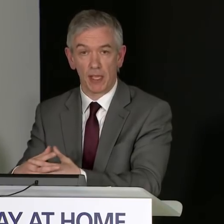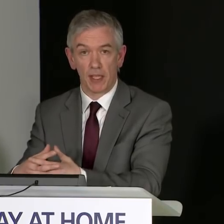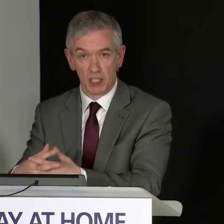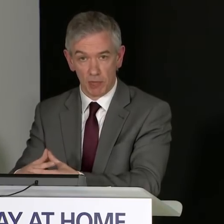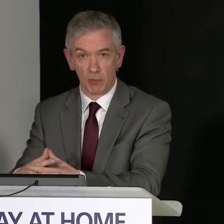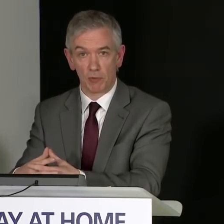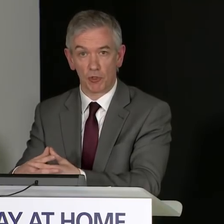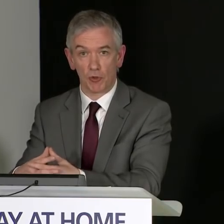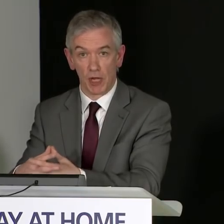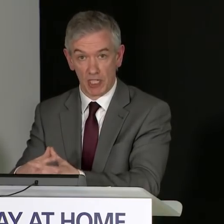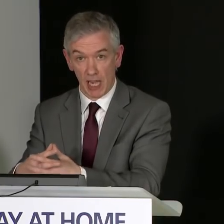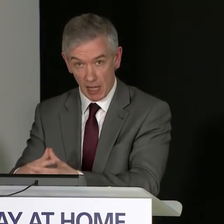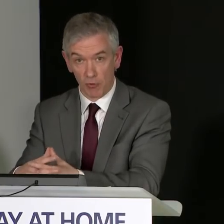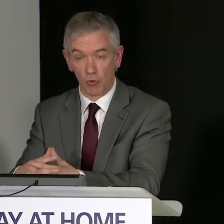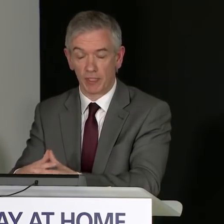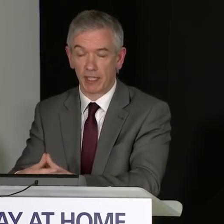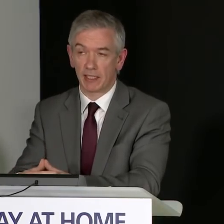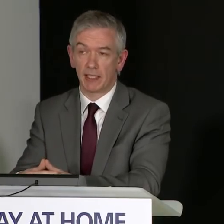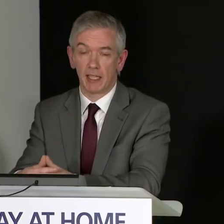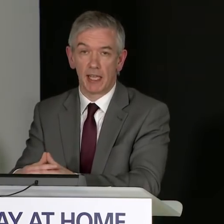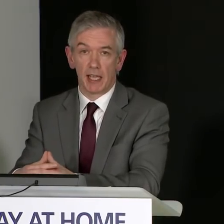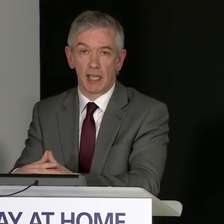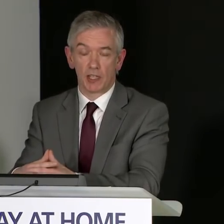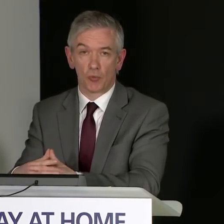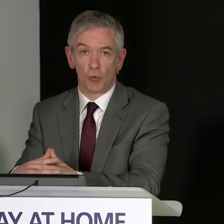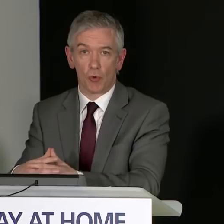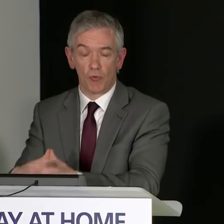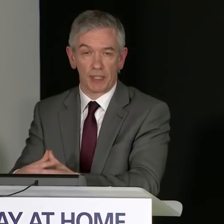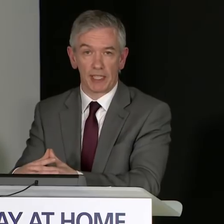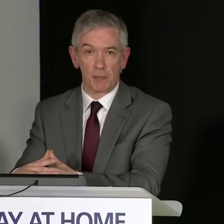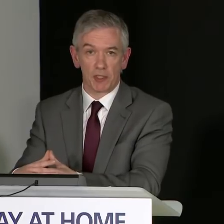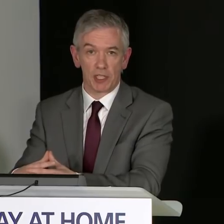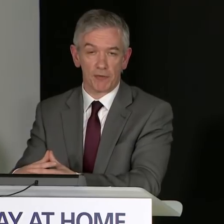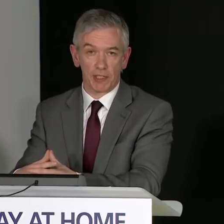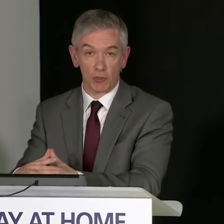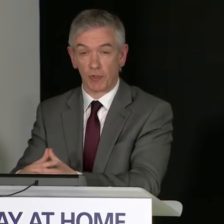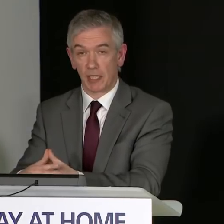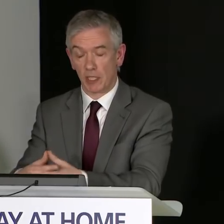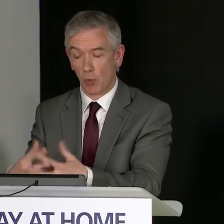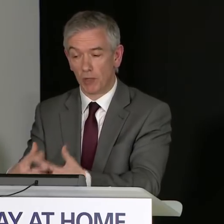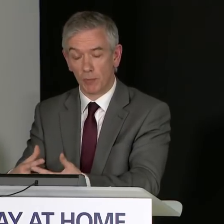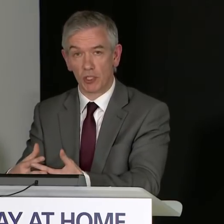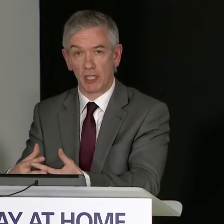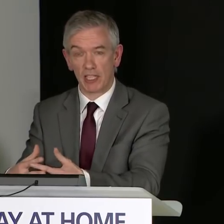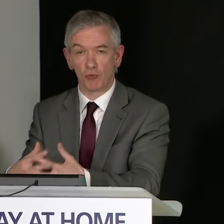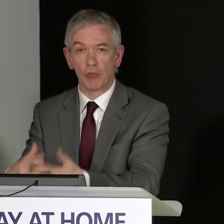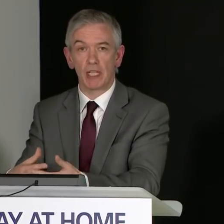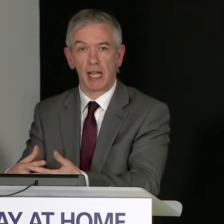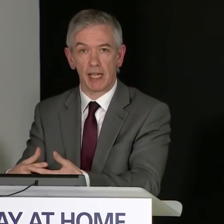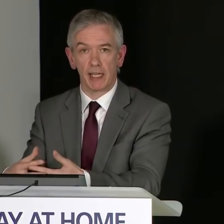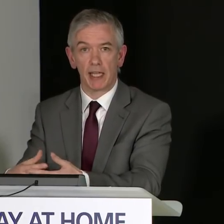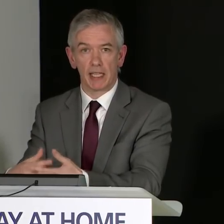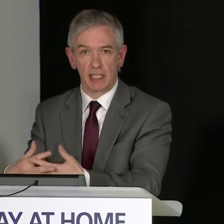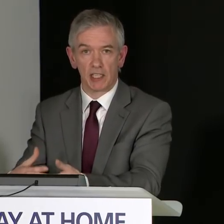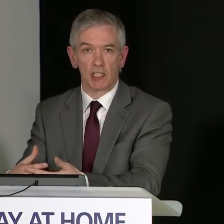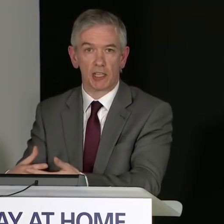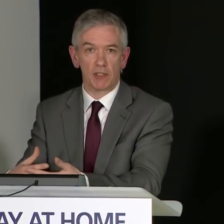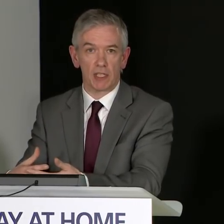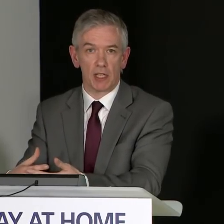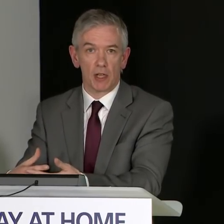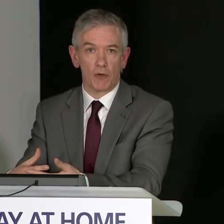have the symptoms who actually have COVID-19 is over 90% in fact it's over 91% that's a really high